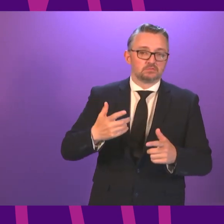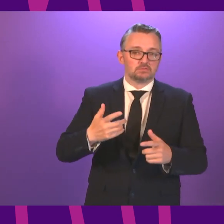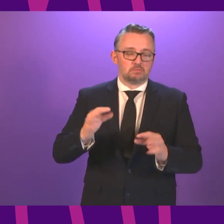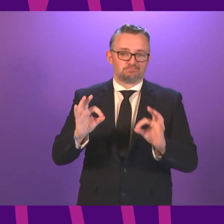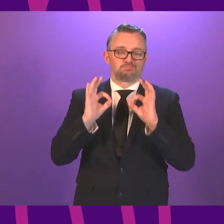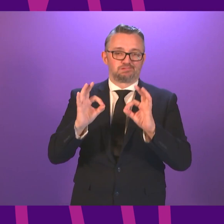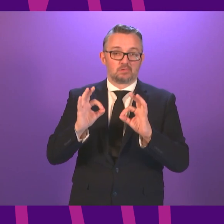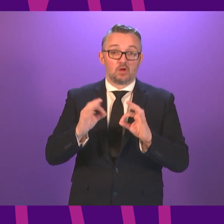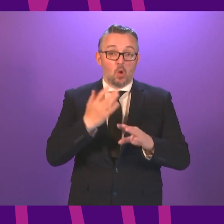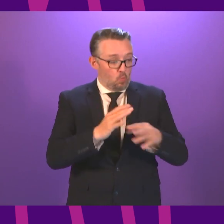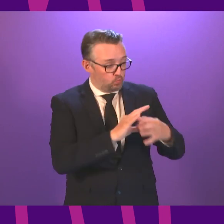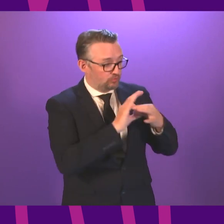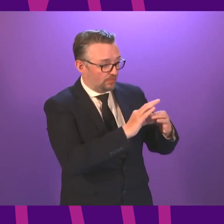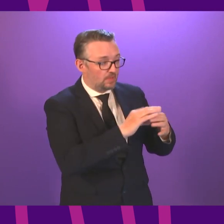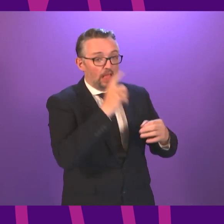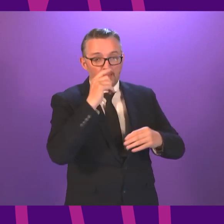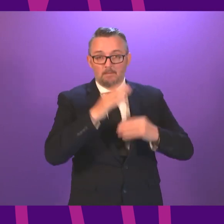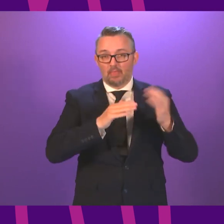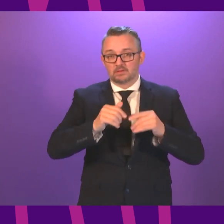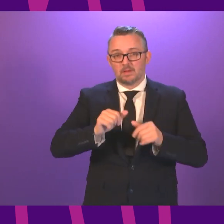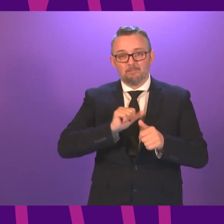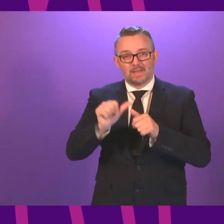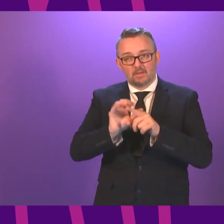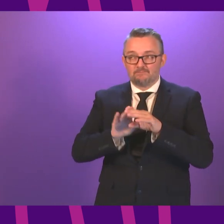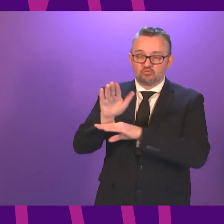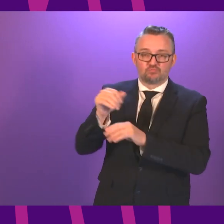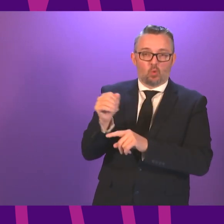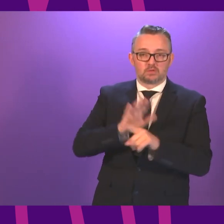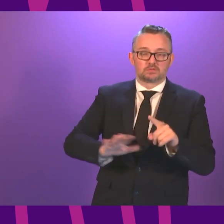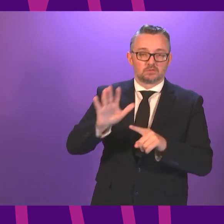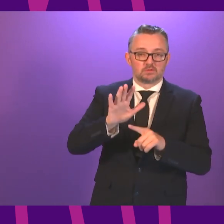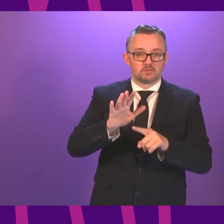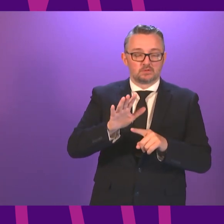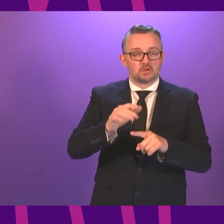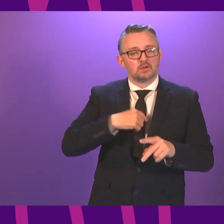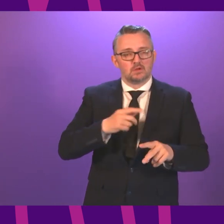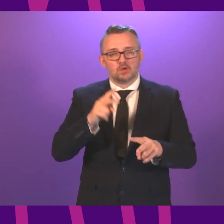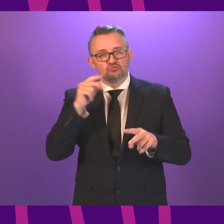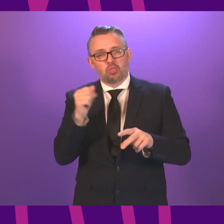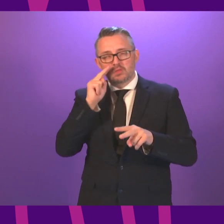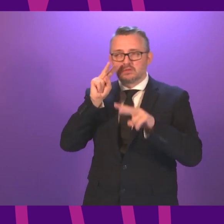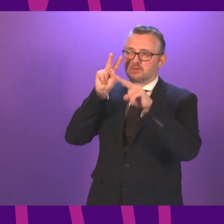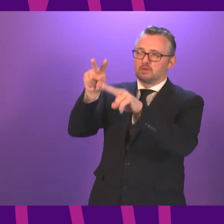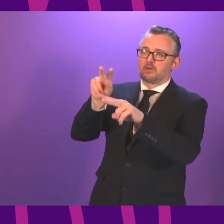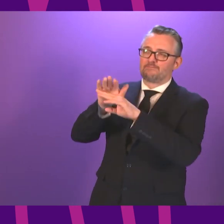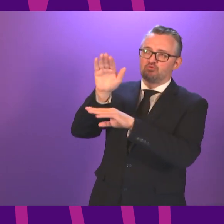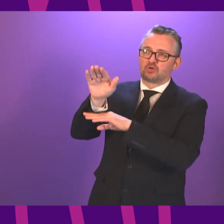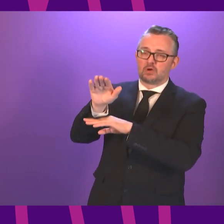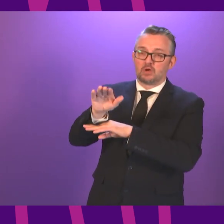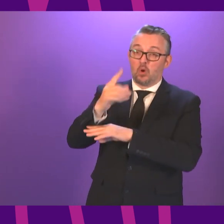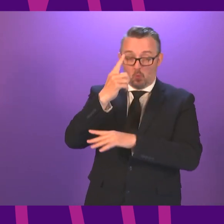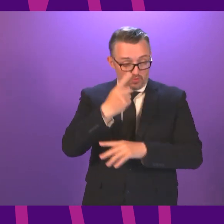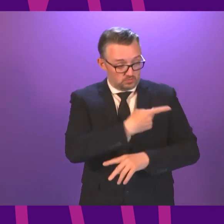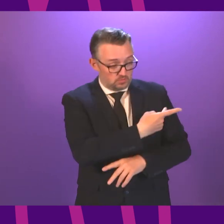we can help build a better future for Scotland. Of course, as we look to Scotland's future, one obvious point of agreement